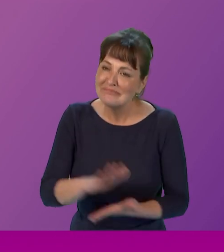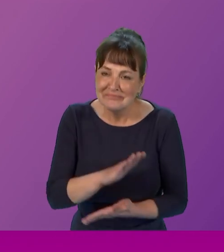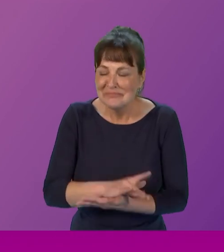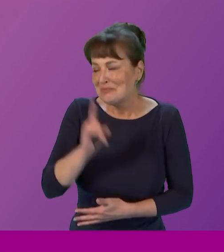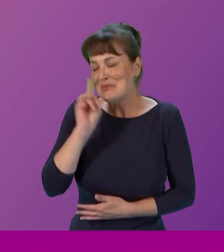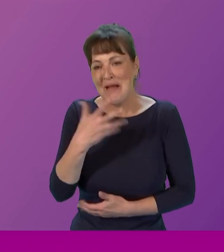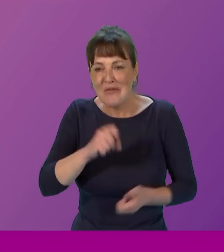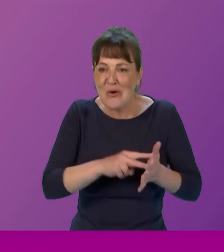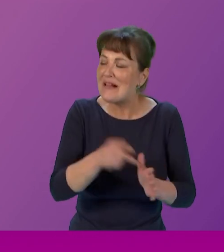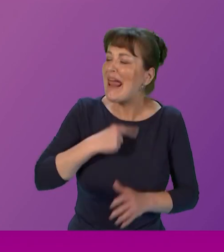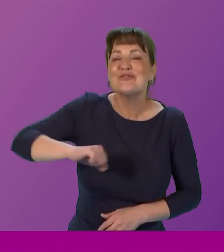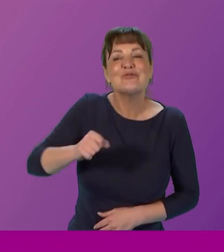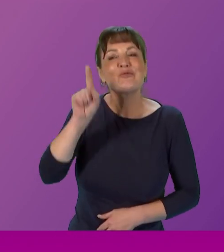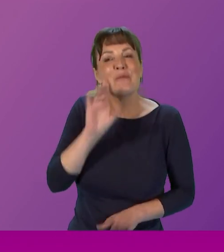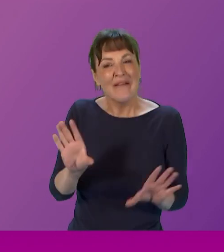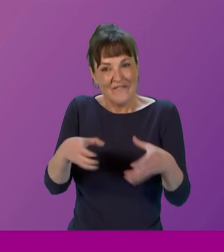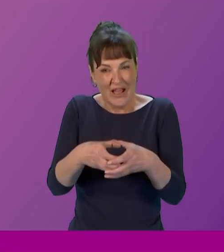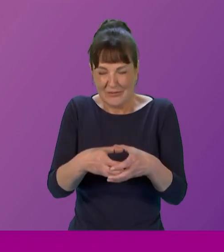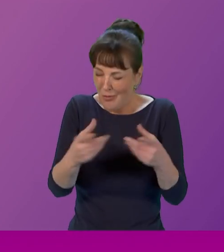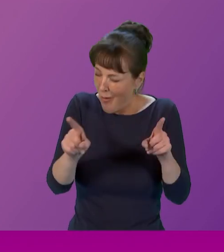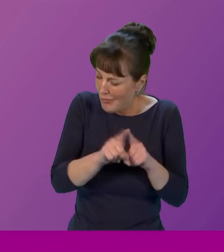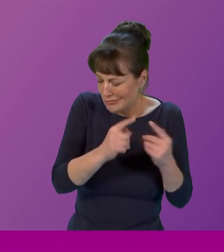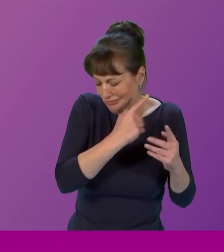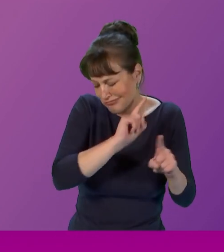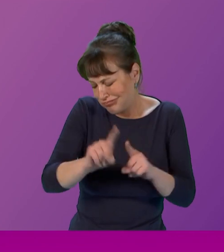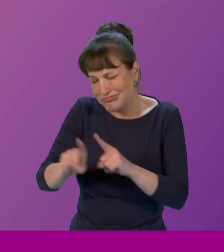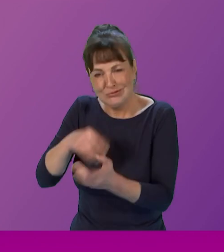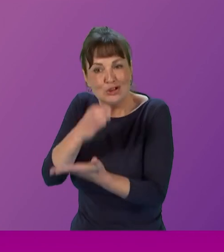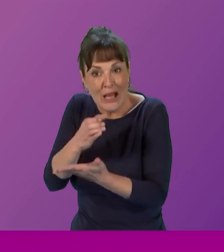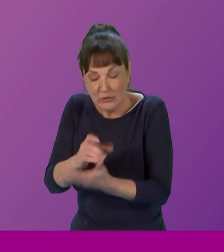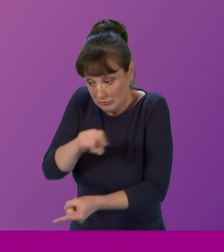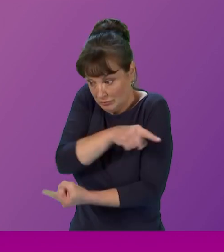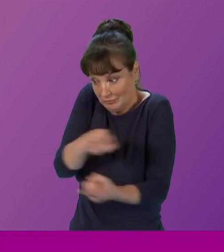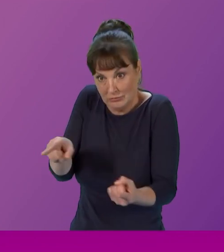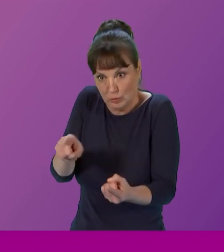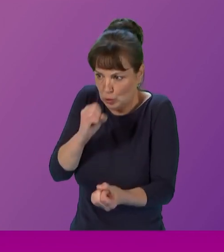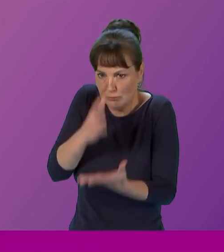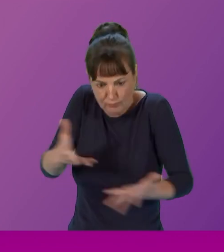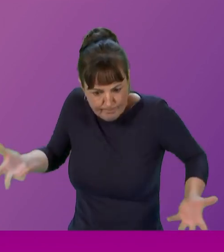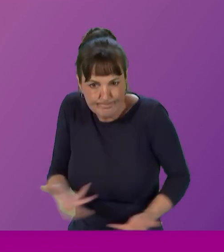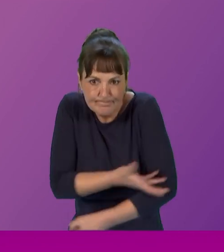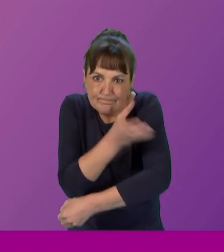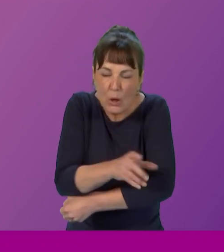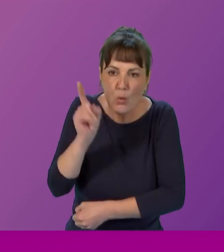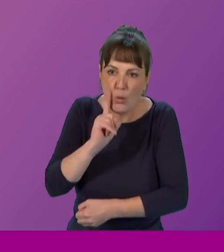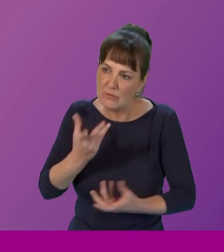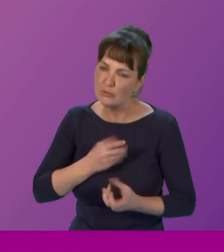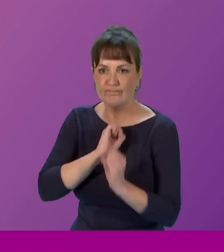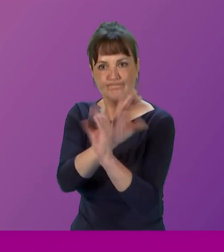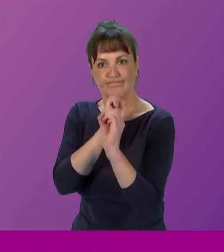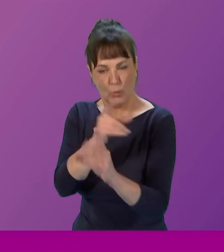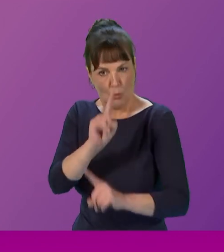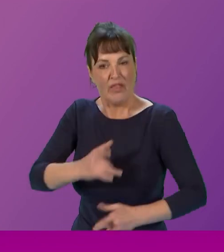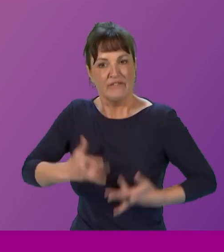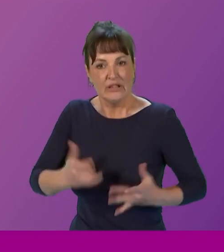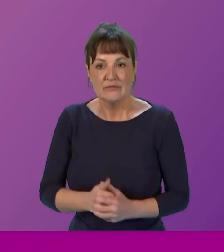Scottish Women's Convention alongside numerous charities to help women and ensure that our voices are heard we have a strong community that